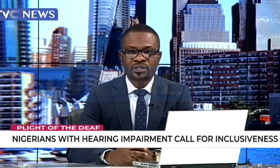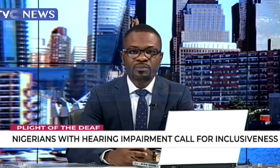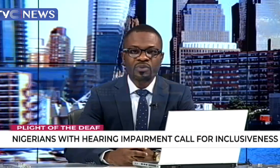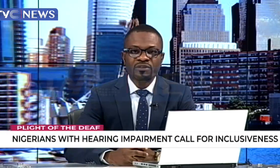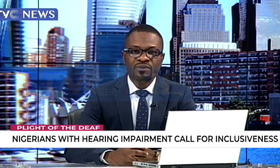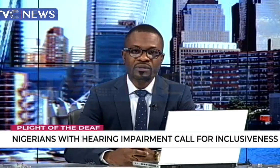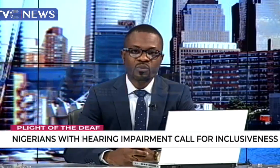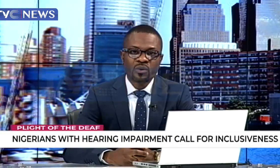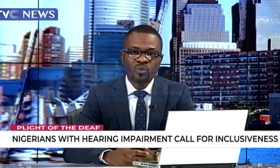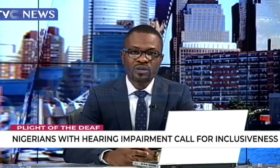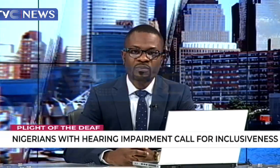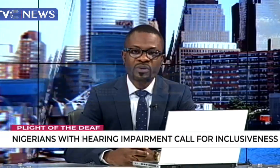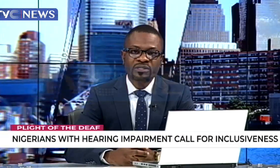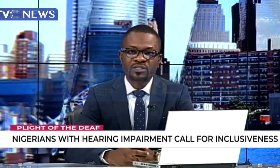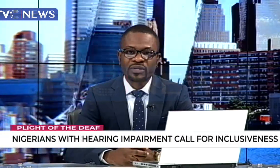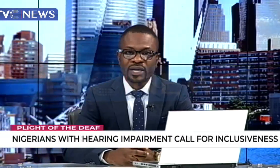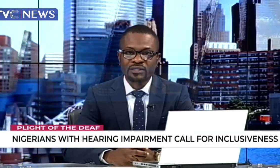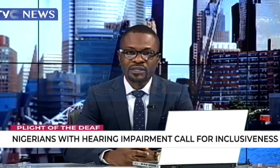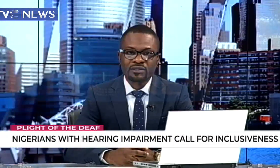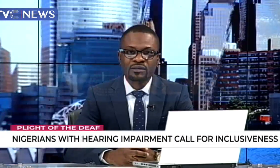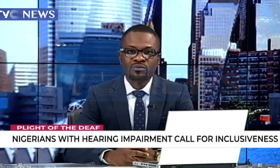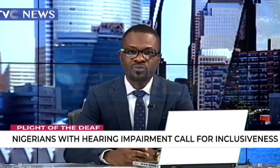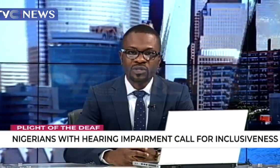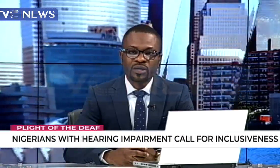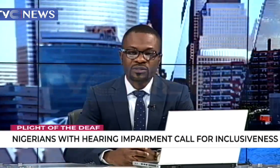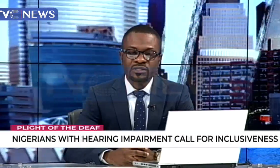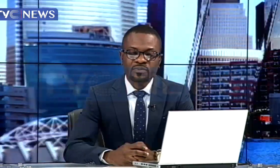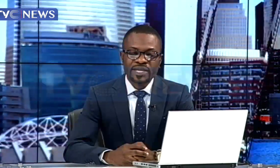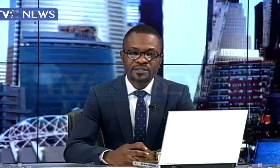at a briefing where one of the presidential candidates ruled out his plans.